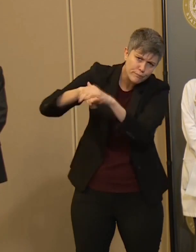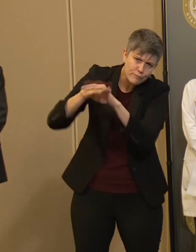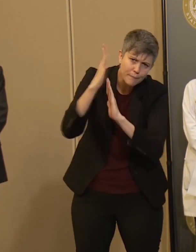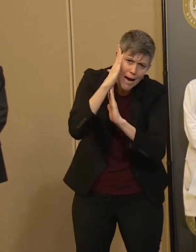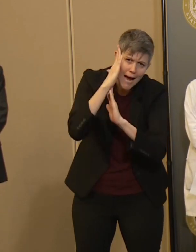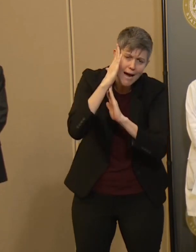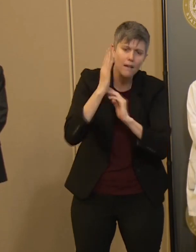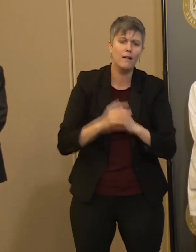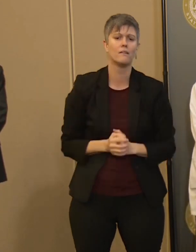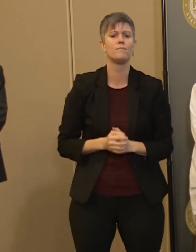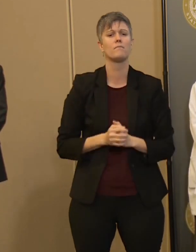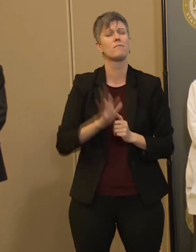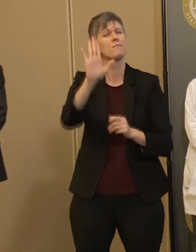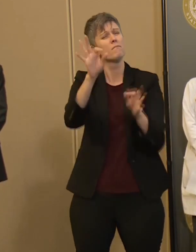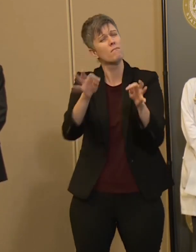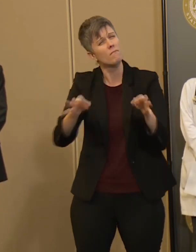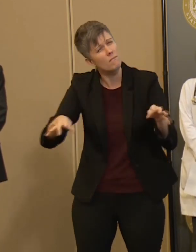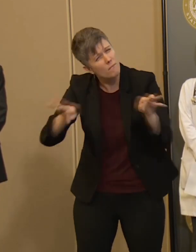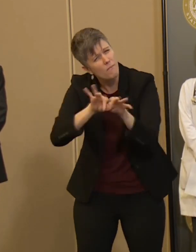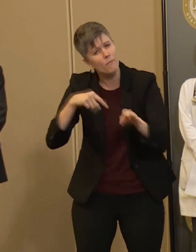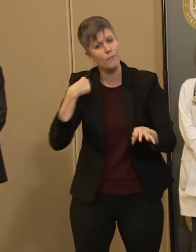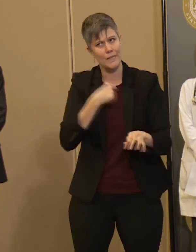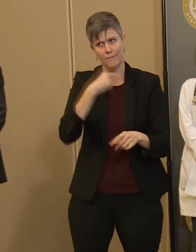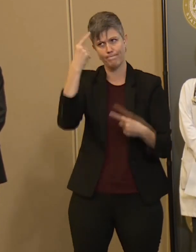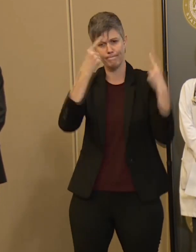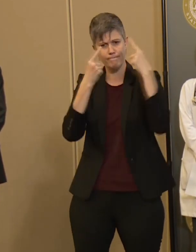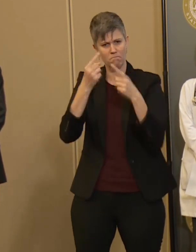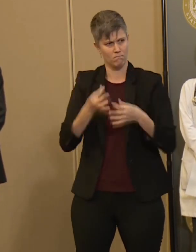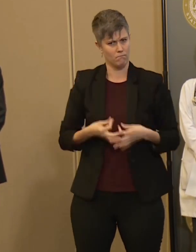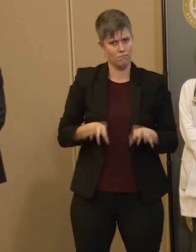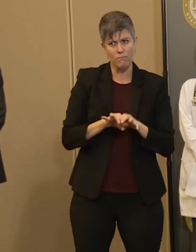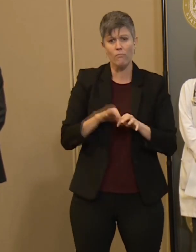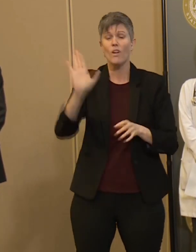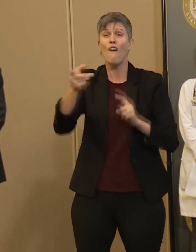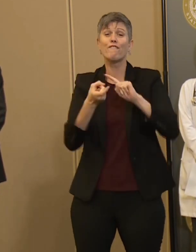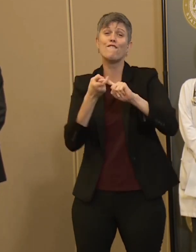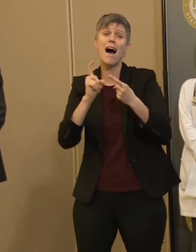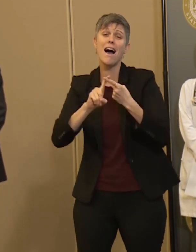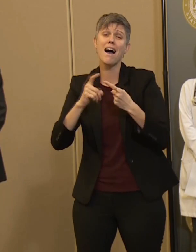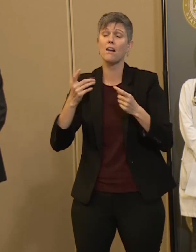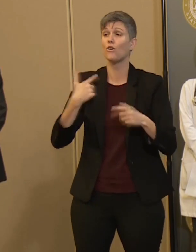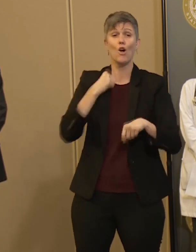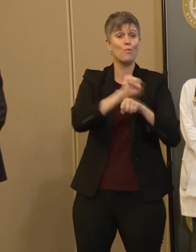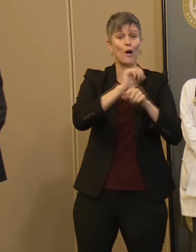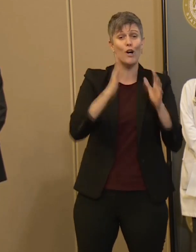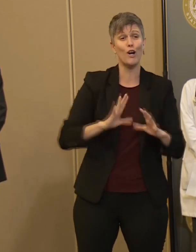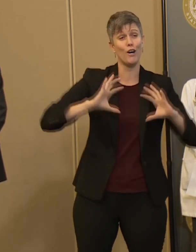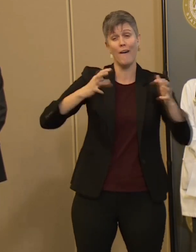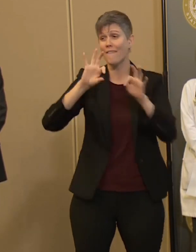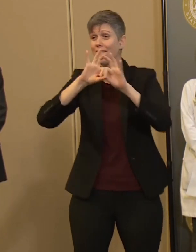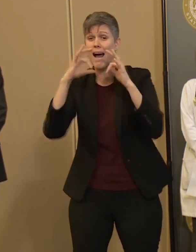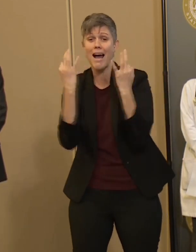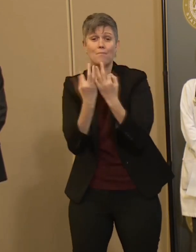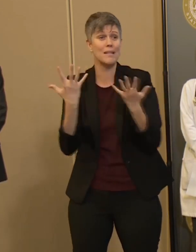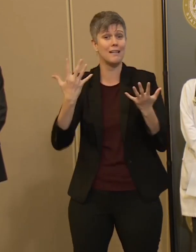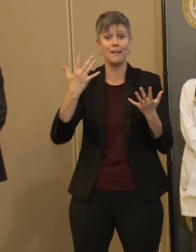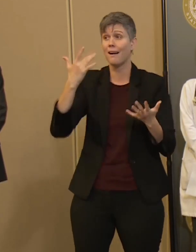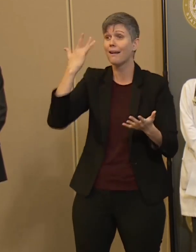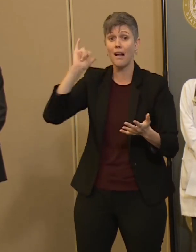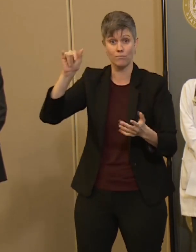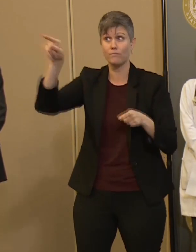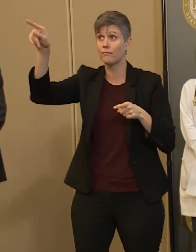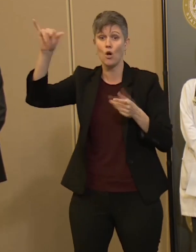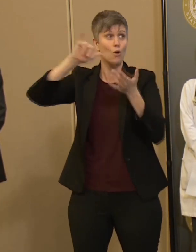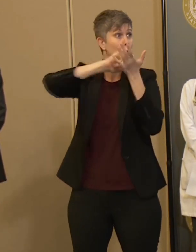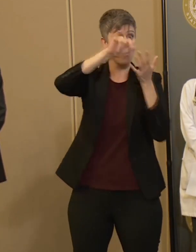It's important for us to also remember that when our friends and our colleagues and our families are already at war in California, in New York,